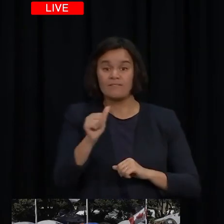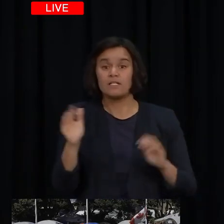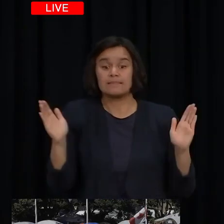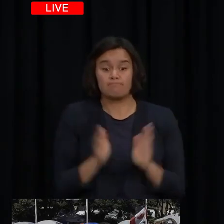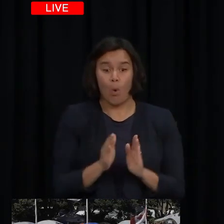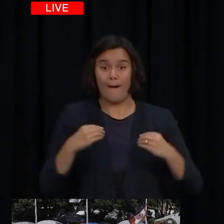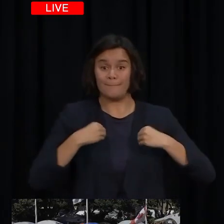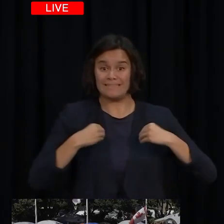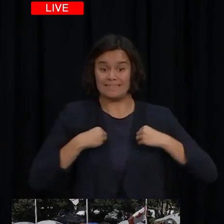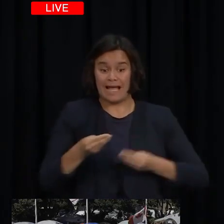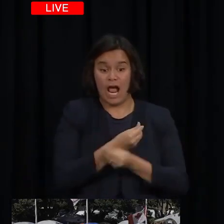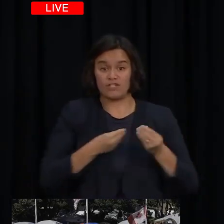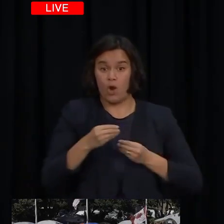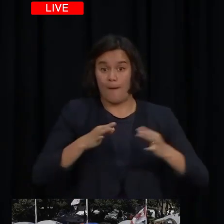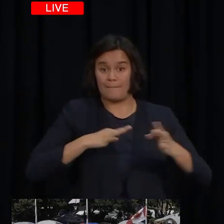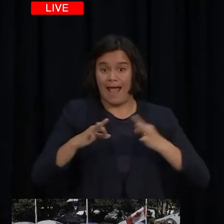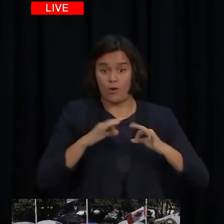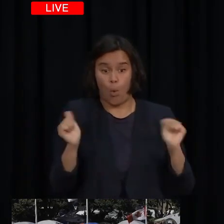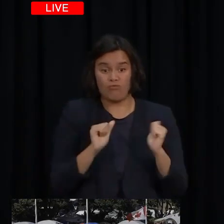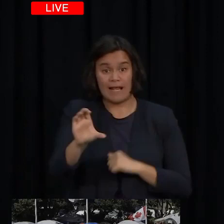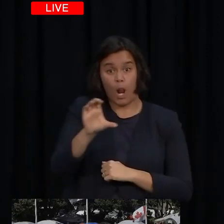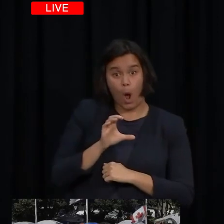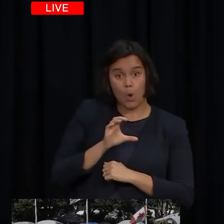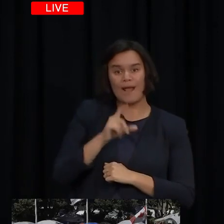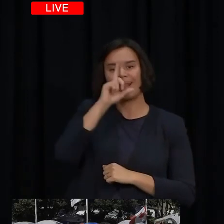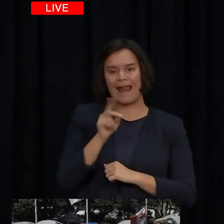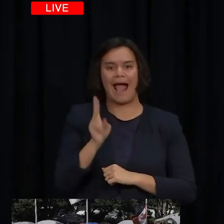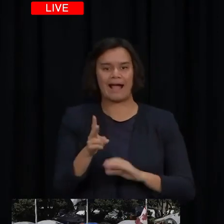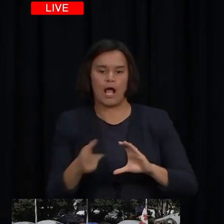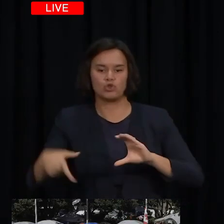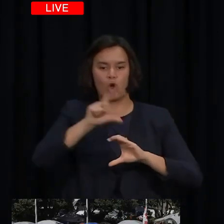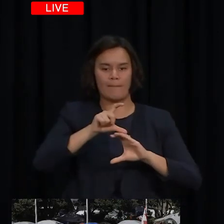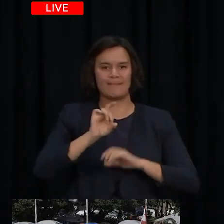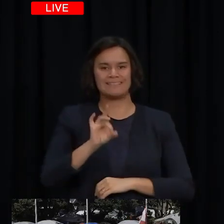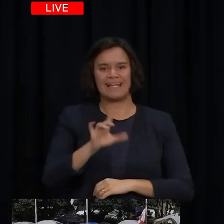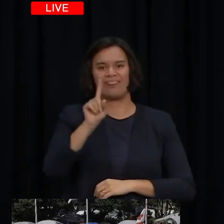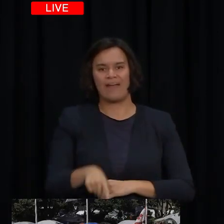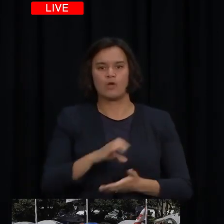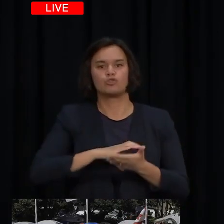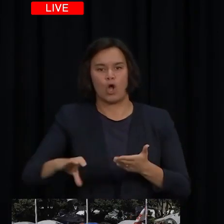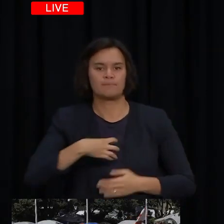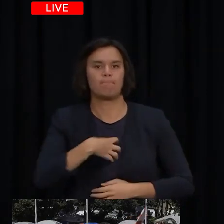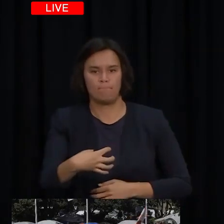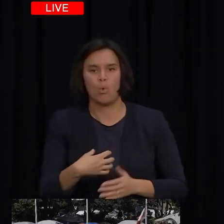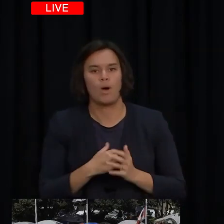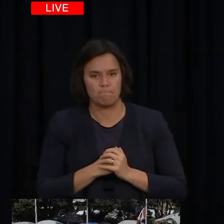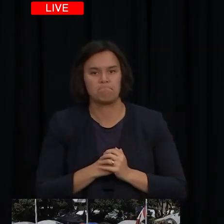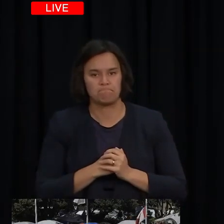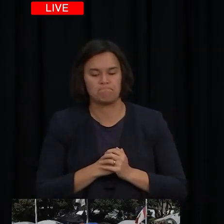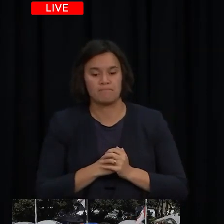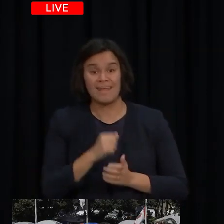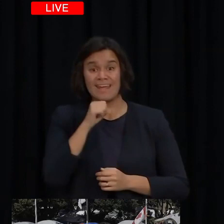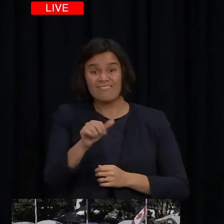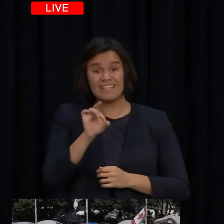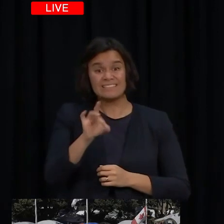of five years and the first two years being interest-free as they are now. Cabinet has also agreed to remove the first two years of accrued base